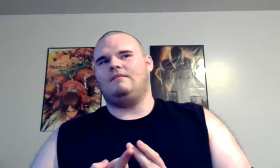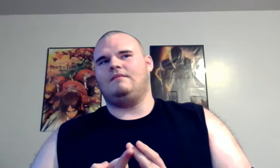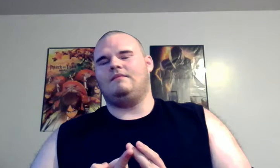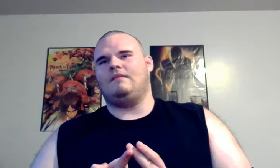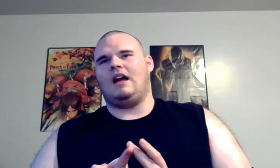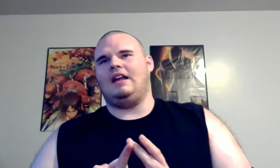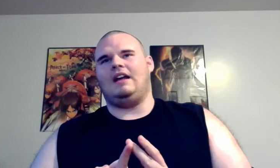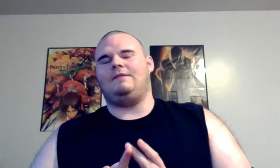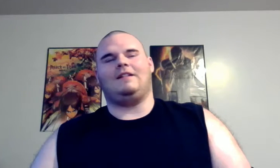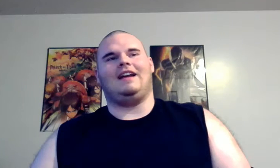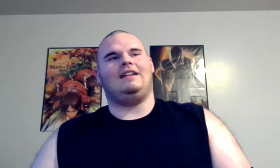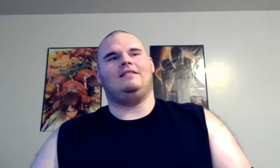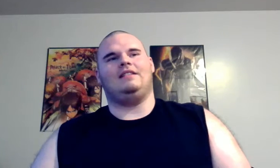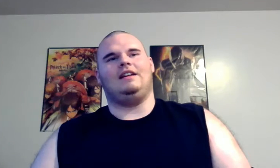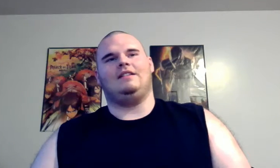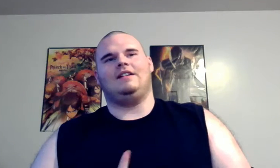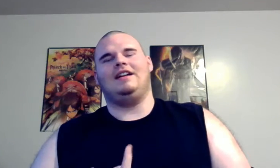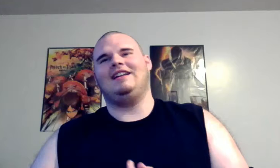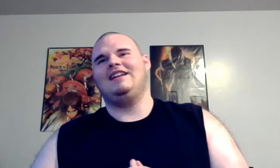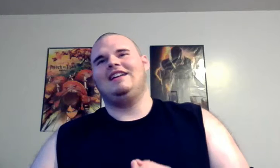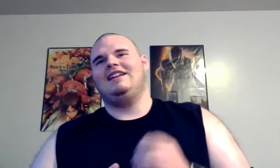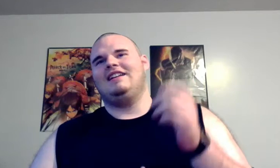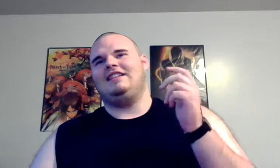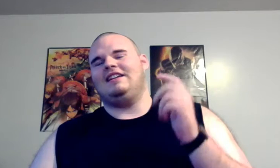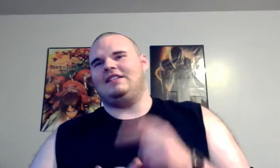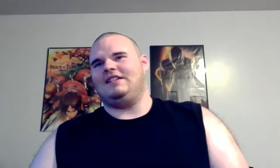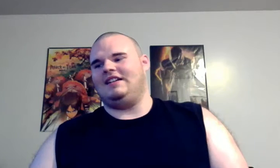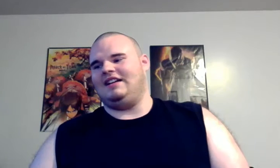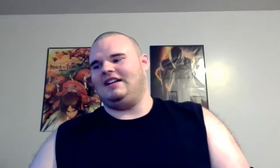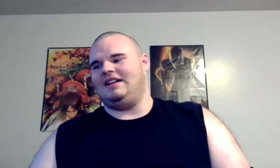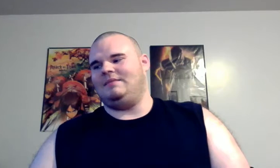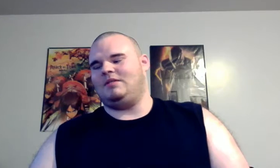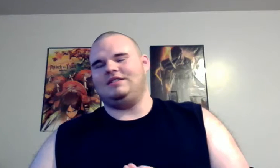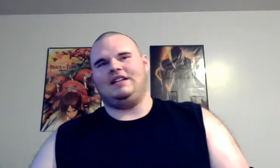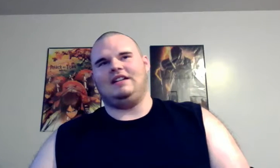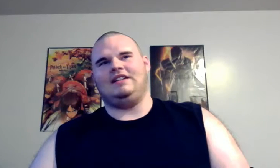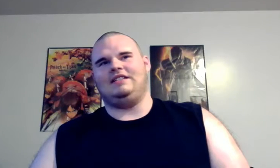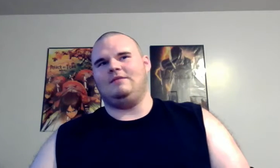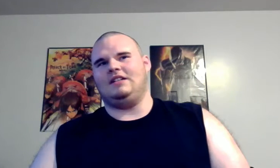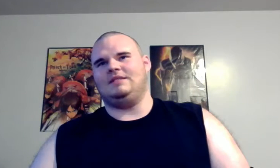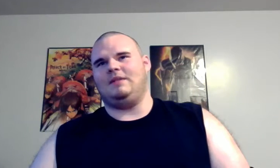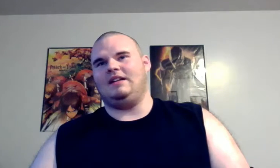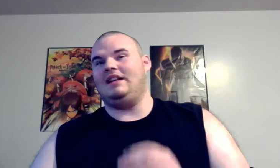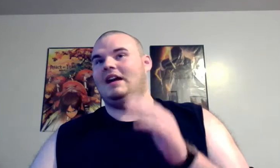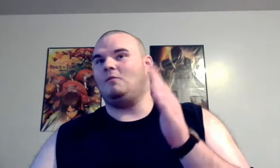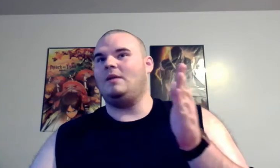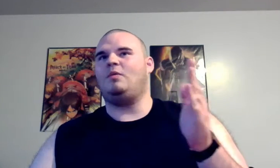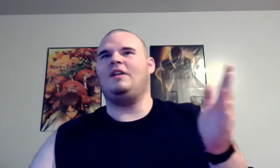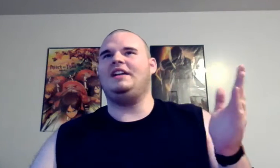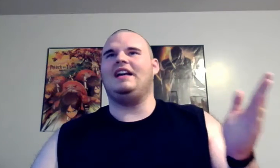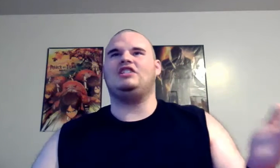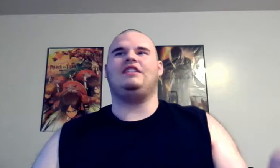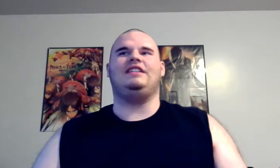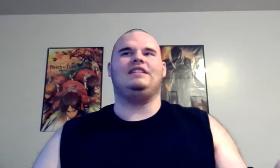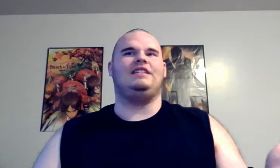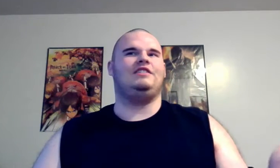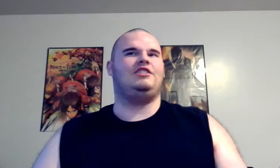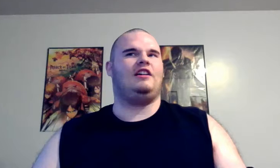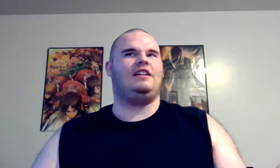I I forget the other the other uh personalities he was but at one point he actually thinks he's Chucky